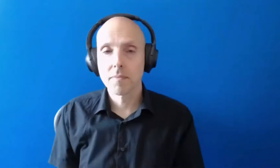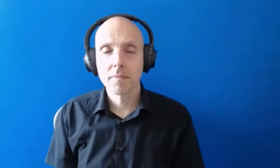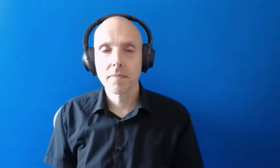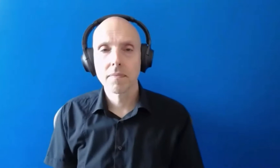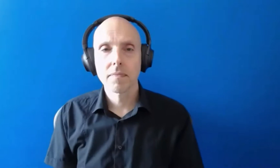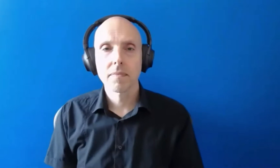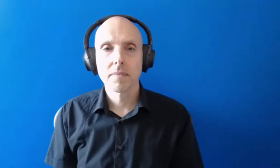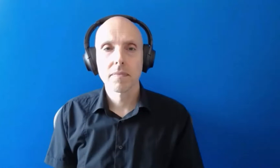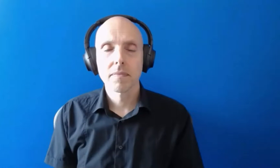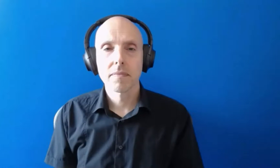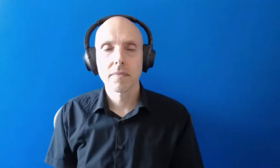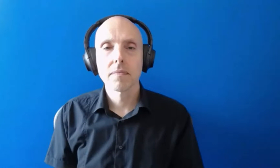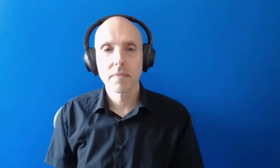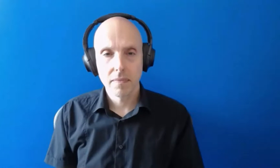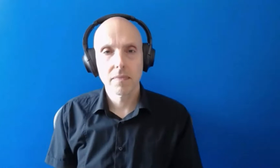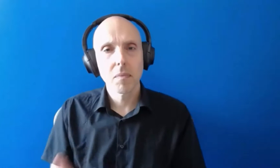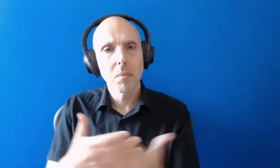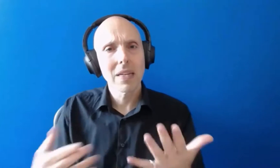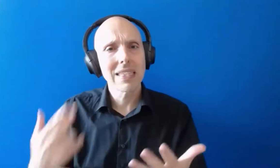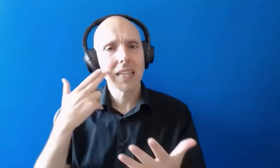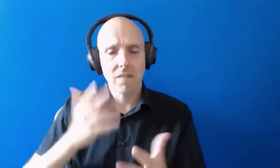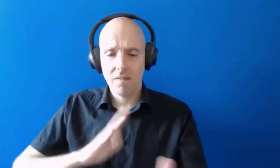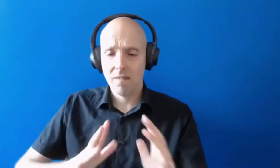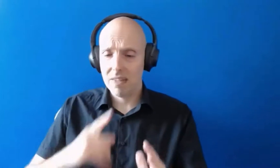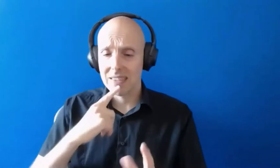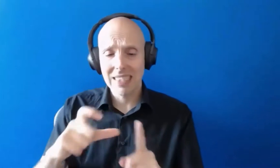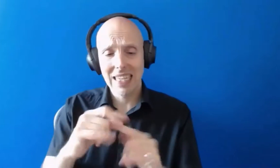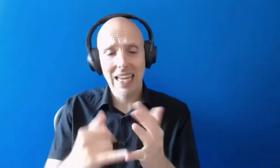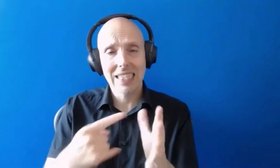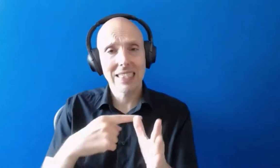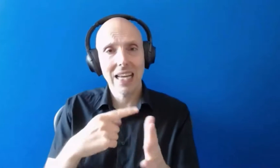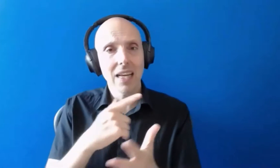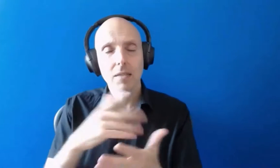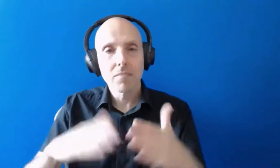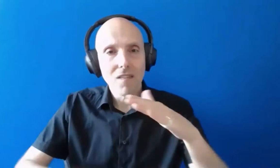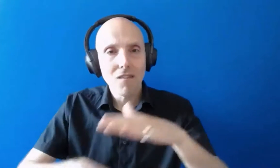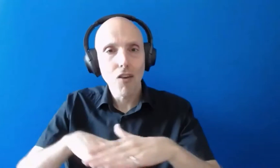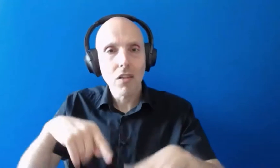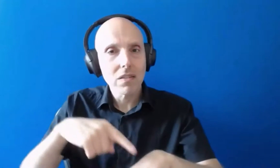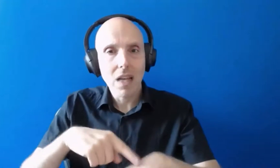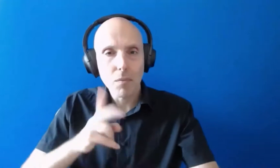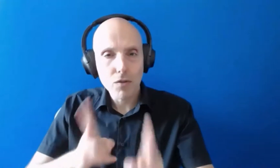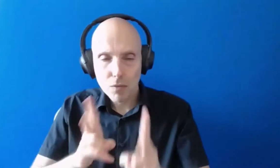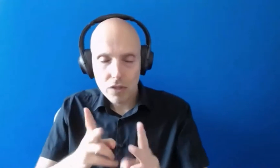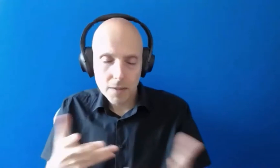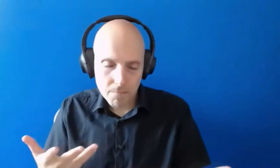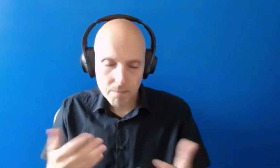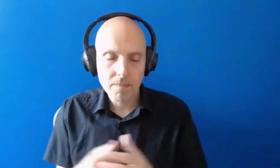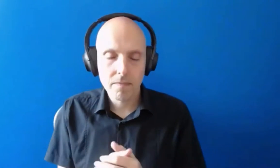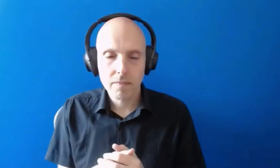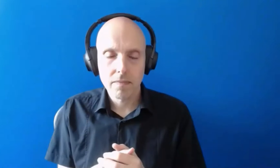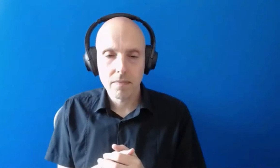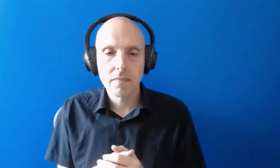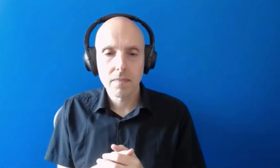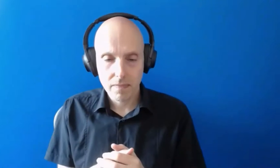many deaf signers report their dsa budget does not cover the cost of full-time sign language interpreters deaf signers